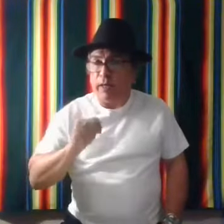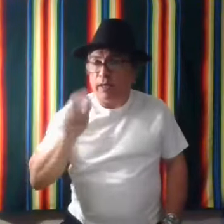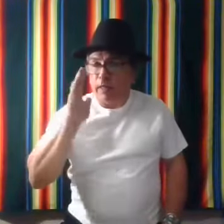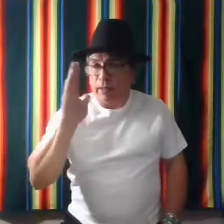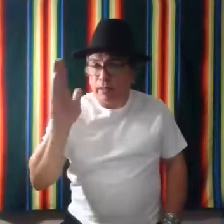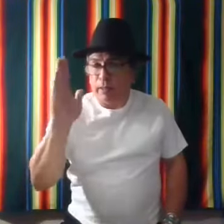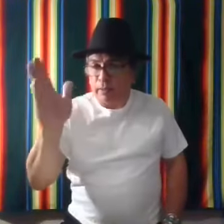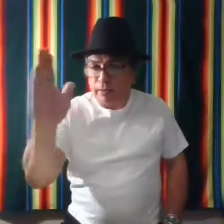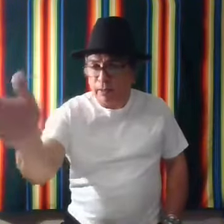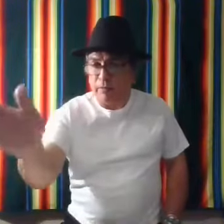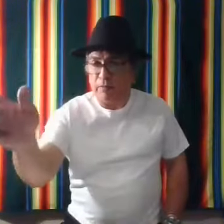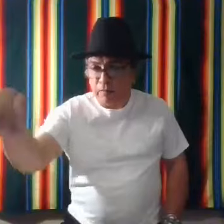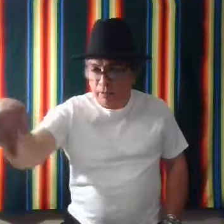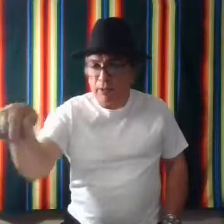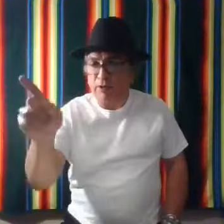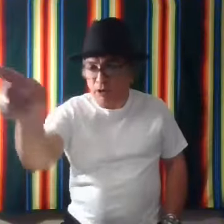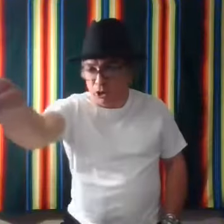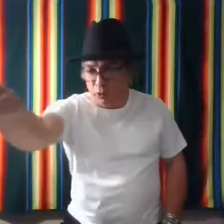I give this to you.